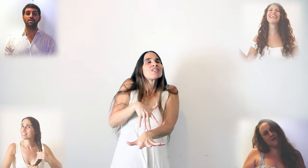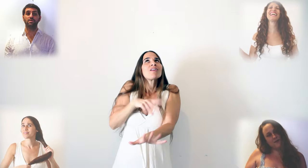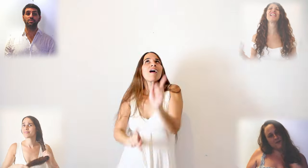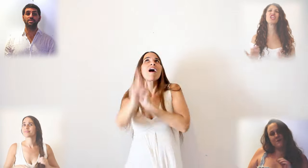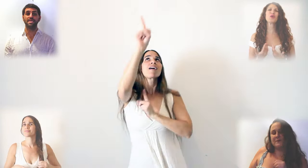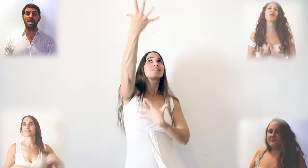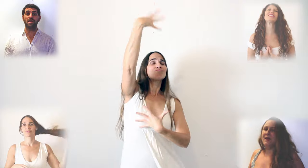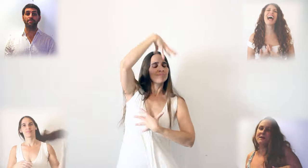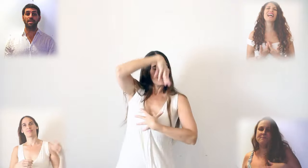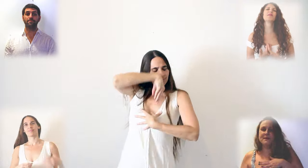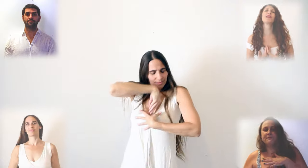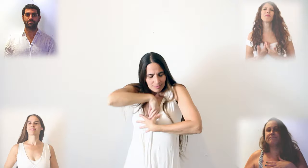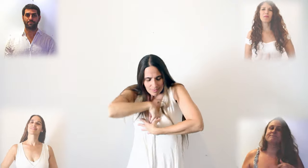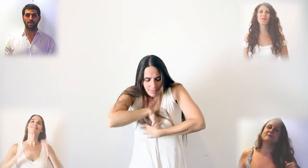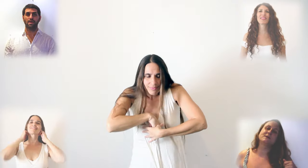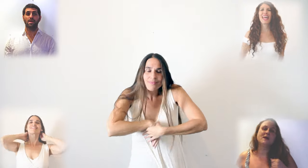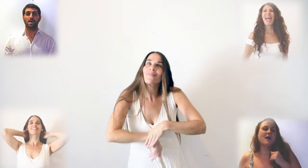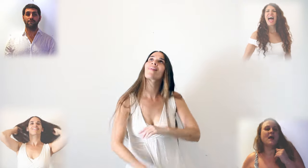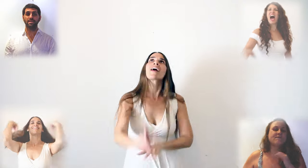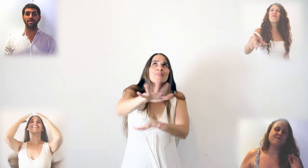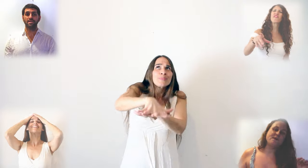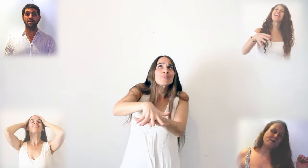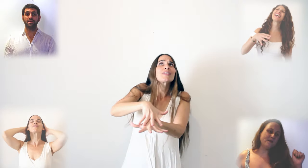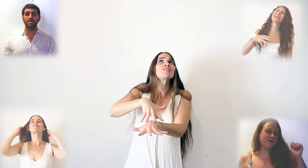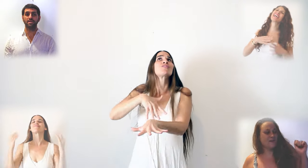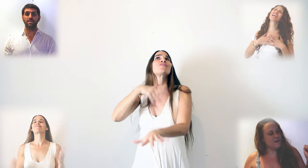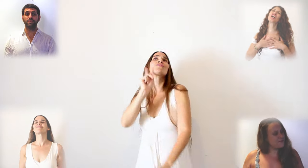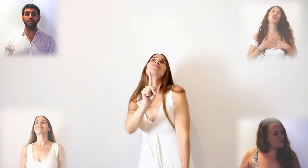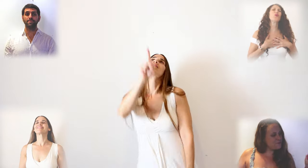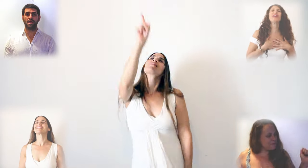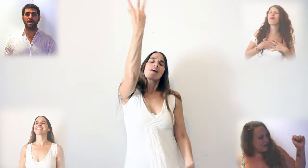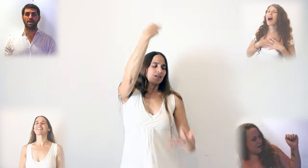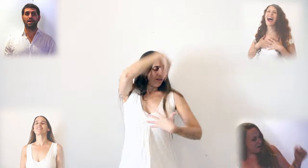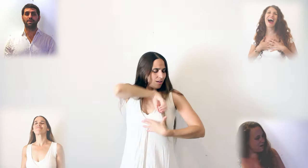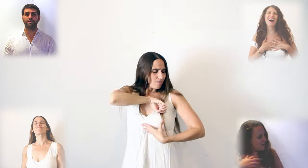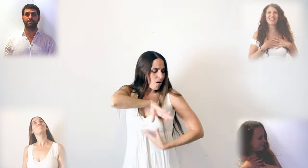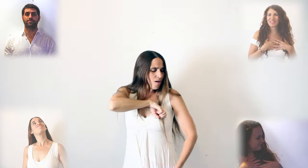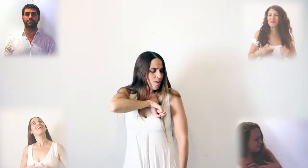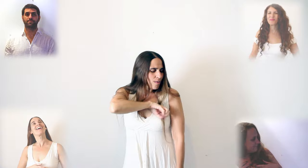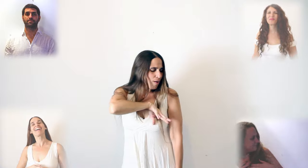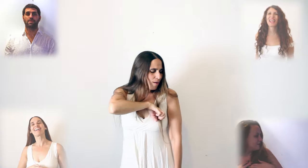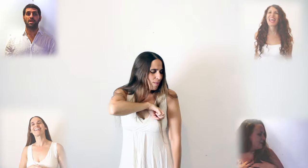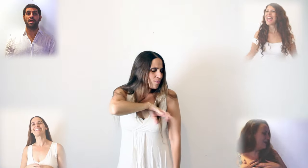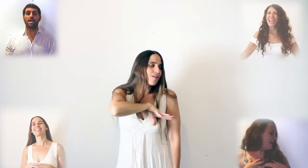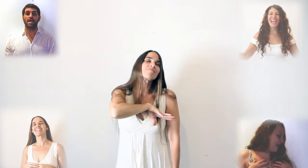you inside me I feel you in my heart